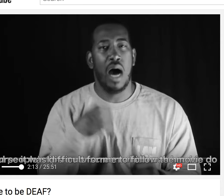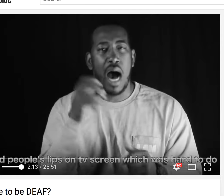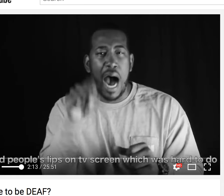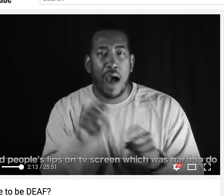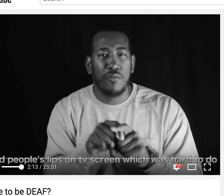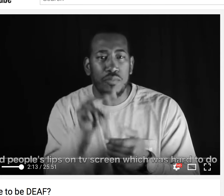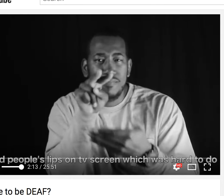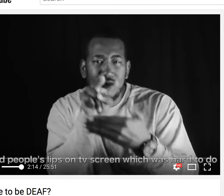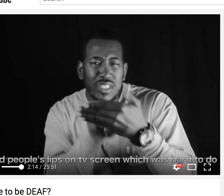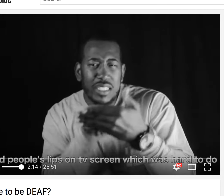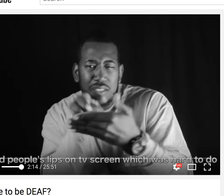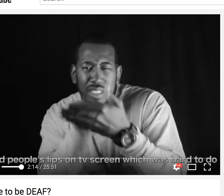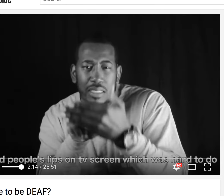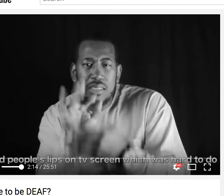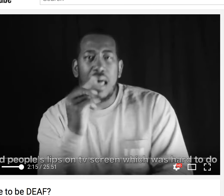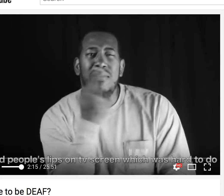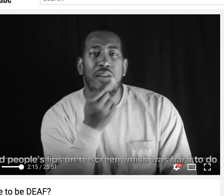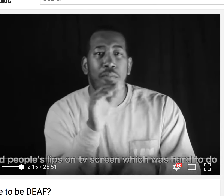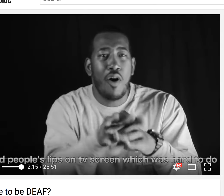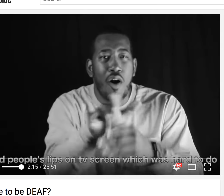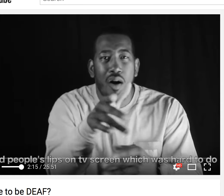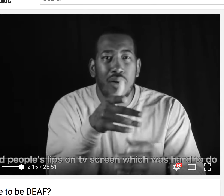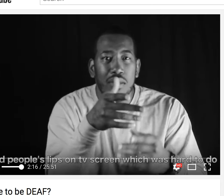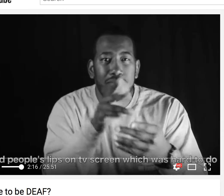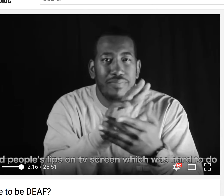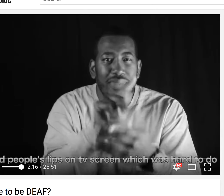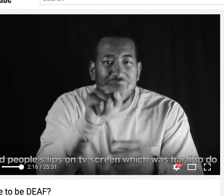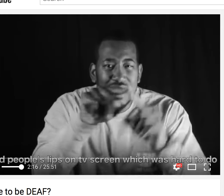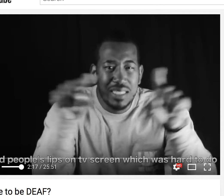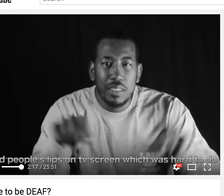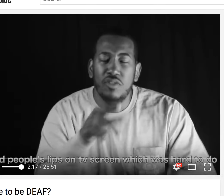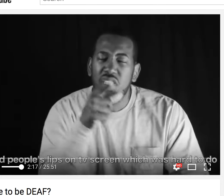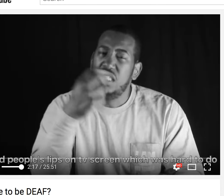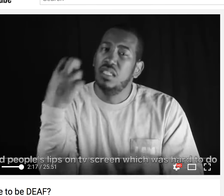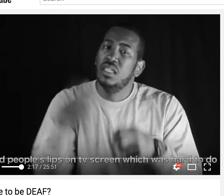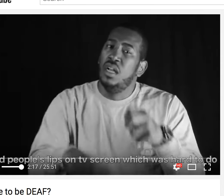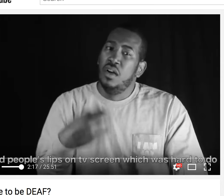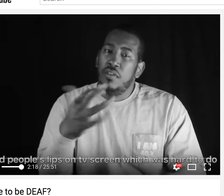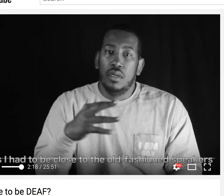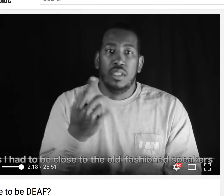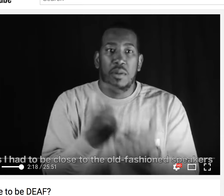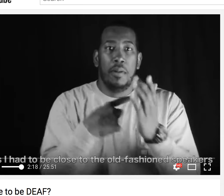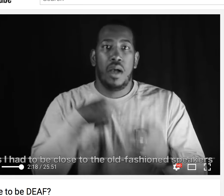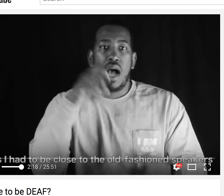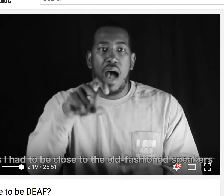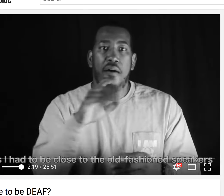So I don't really know what the movie's talking about. I'm trying to read their lips. And it's so challenging.